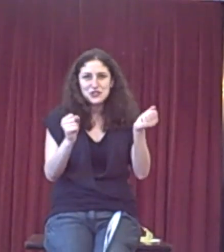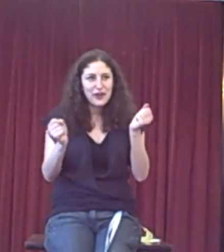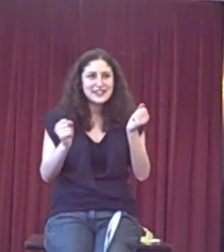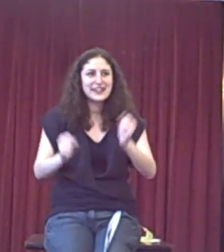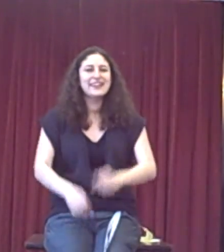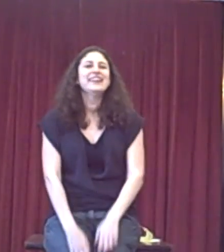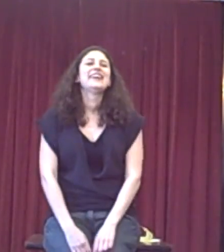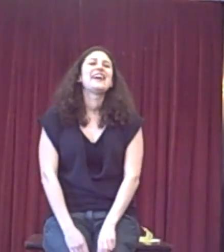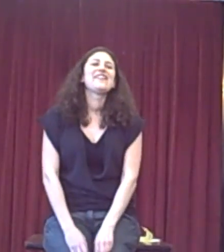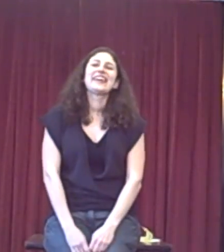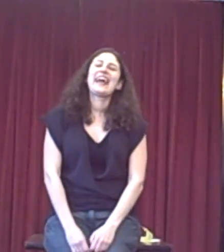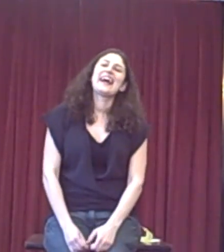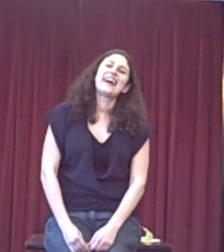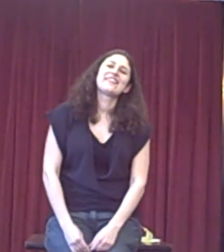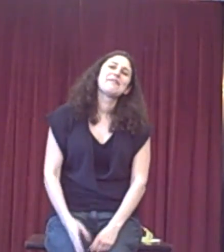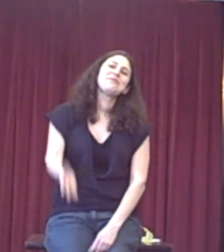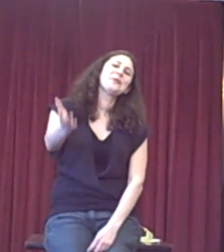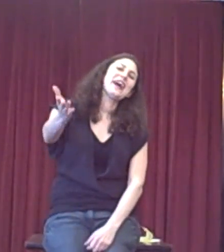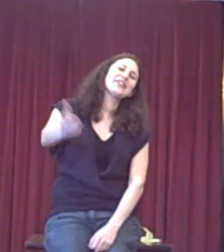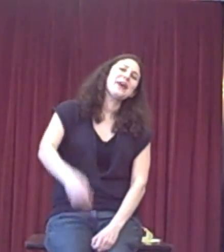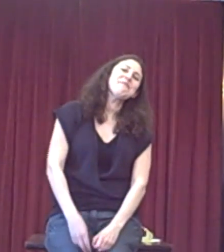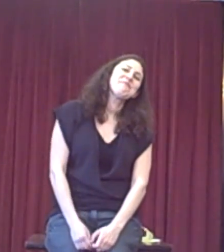shred that it can out of it. You want to have a go? Sure.